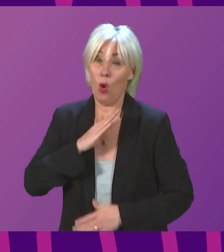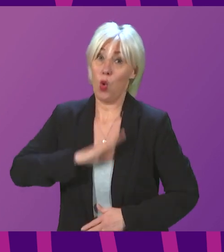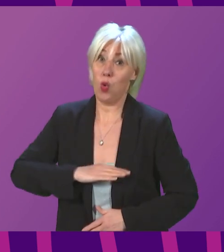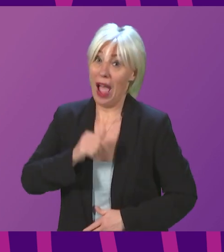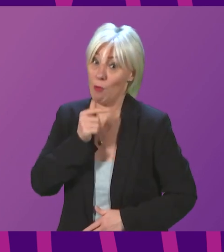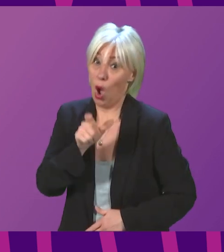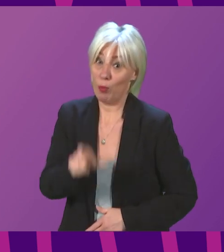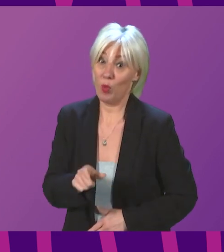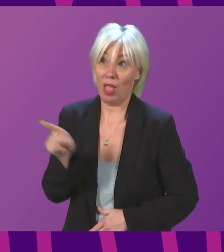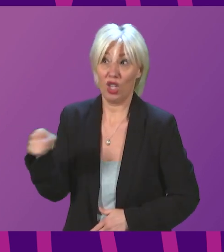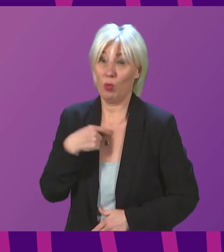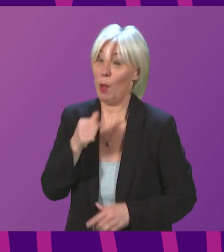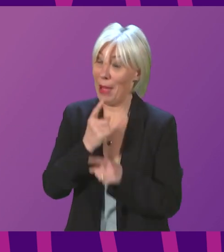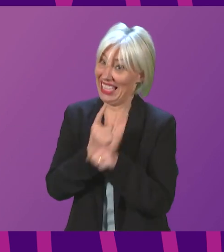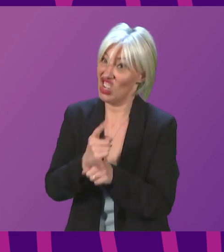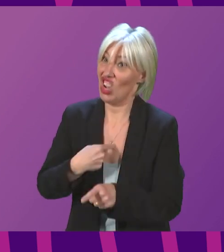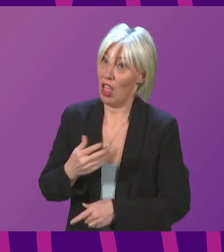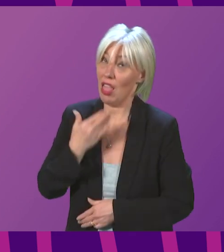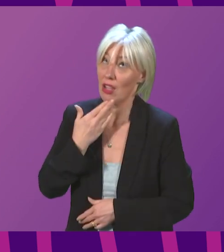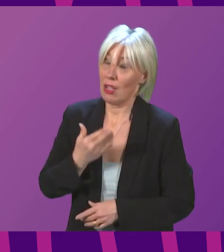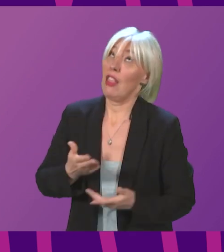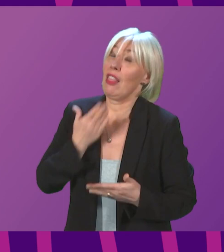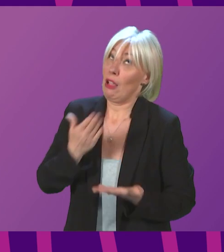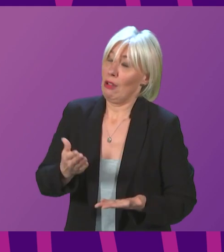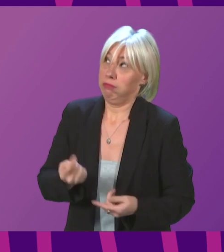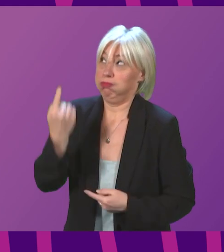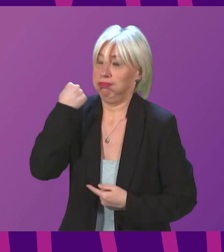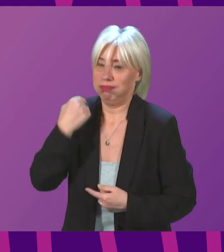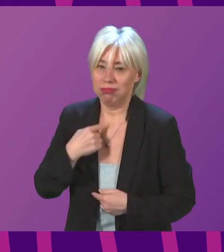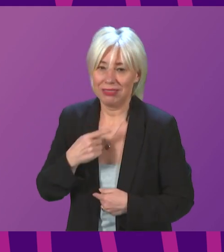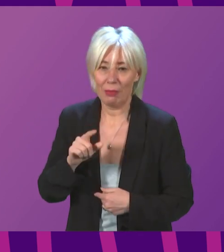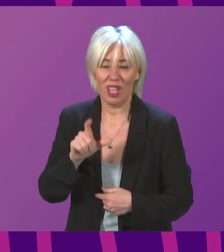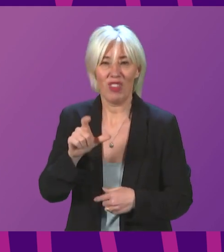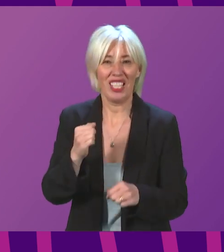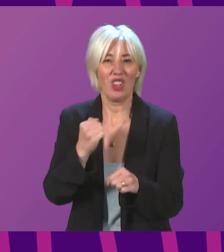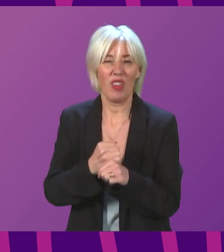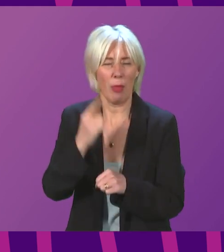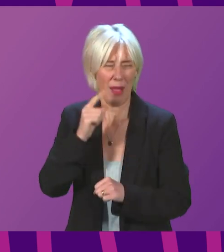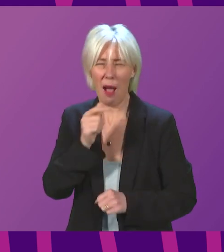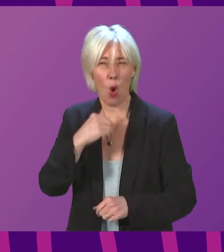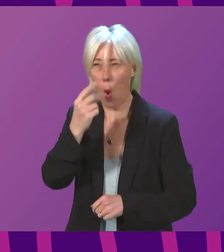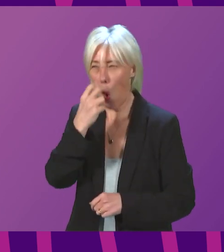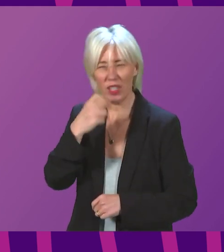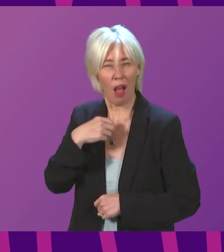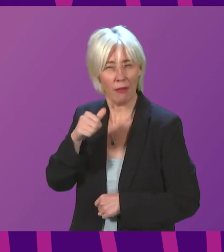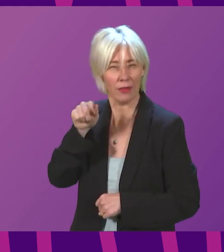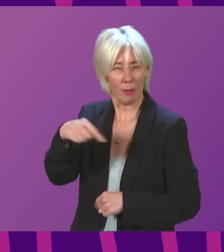Graham's classrooms when she was a teacher of course she is probably thinking that she wouldn't have been old enough to be one of my teachers I am not